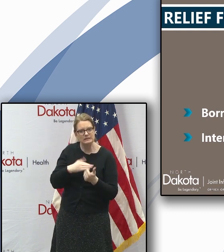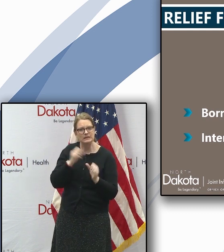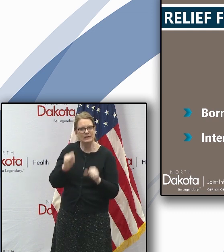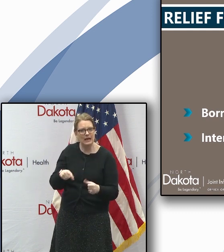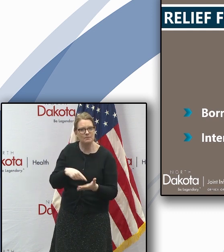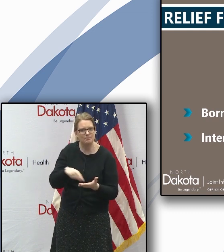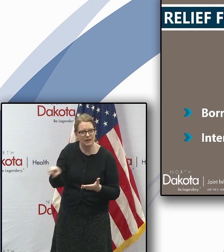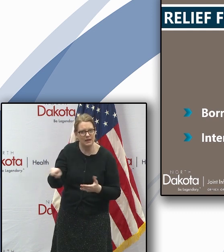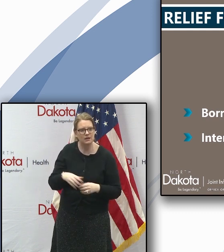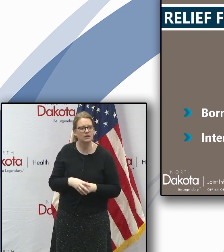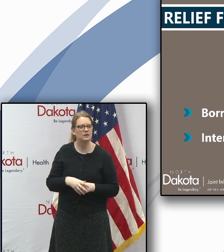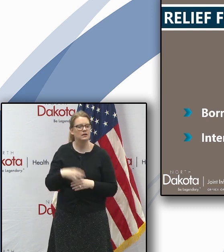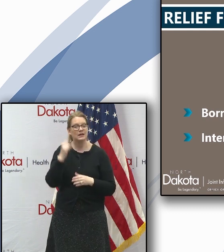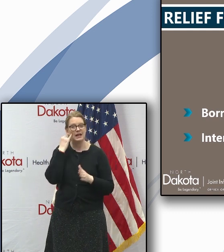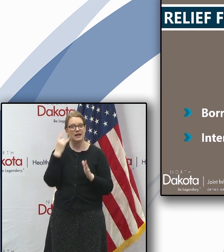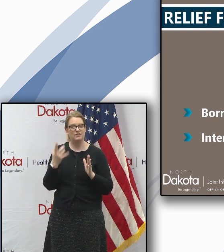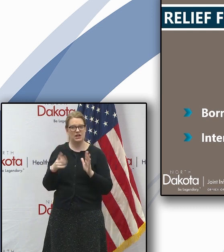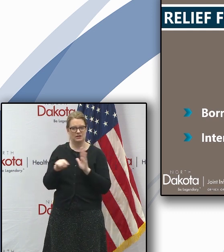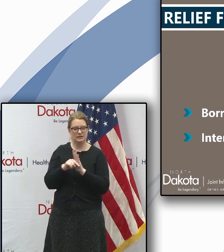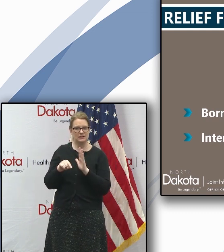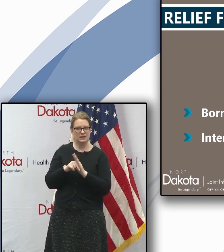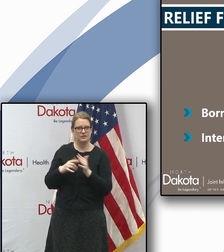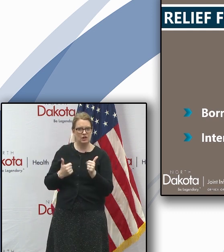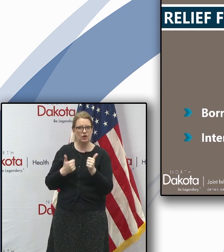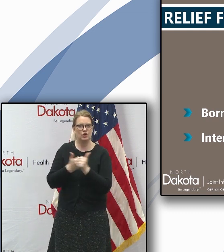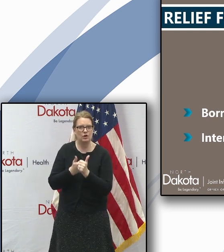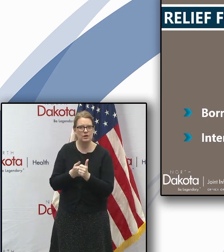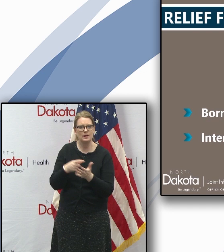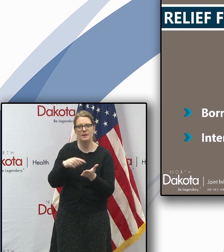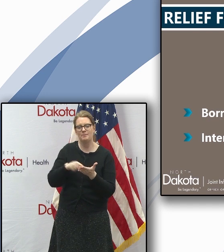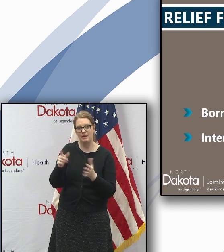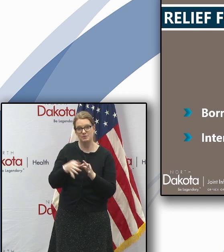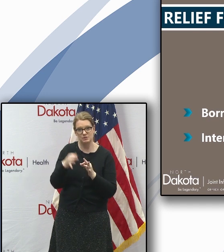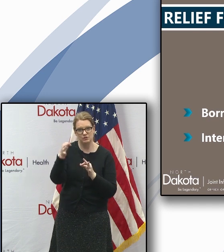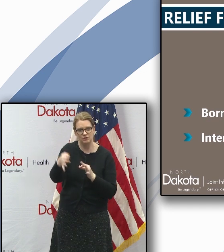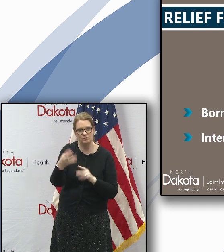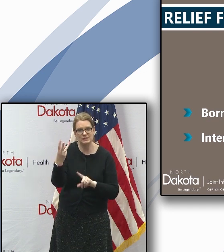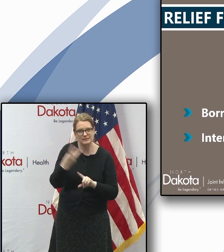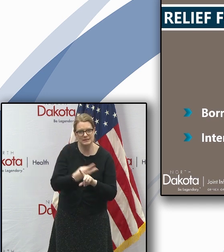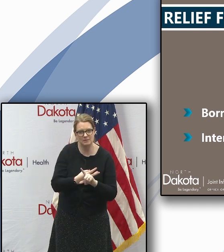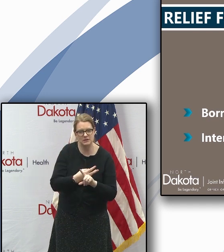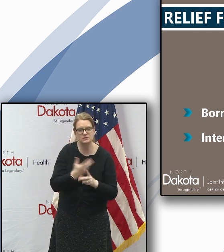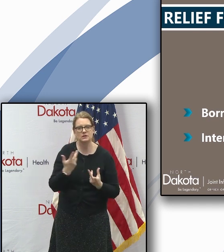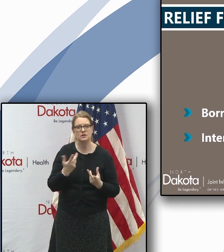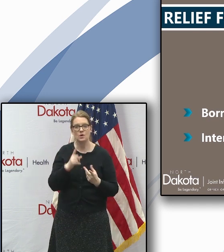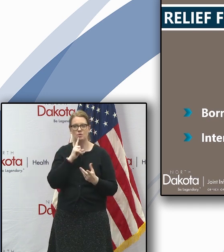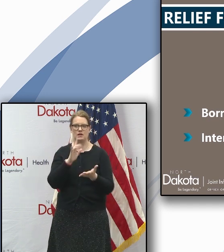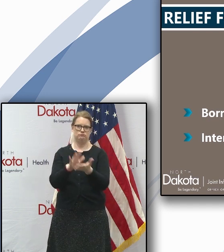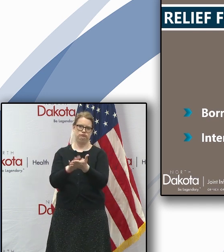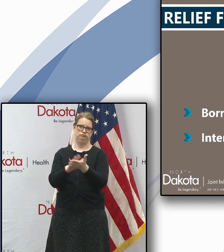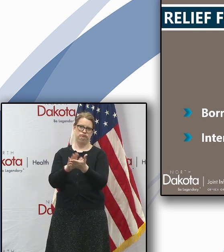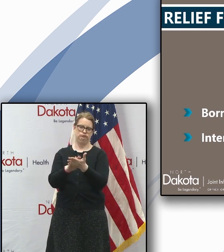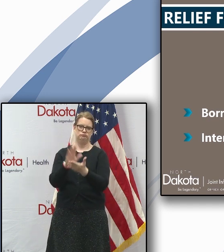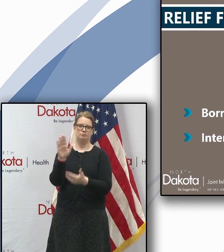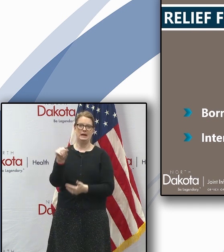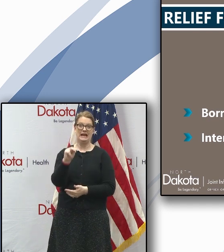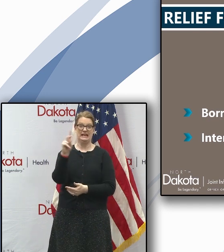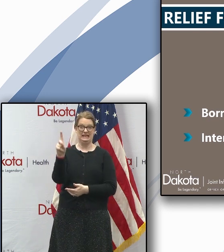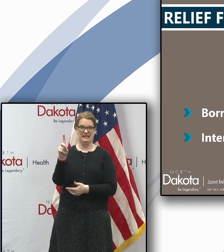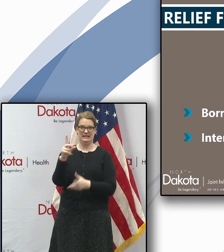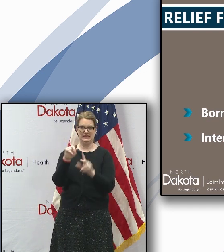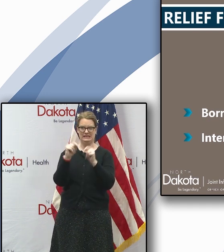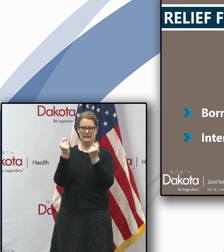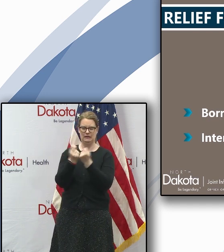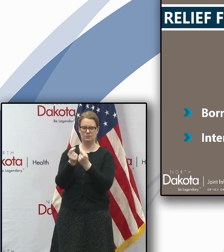of borrowers who are delinquent are being brought current their payments will be deferred for six months but again i want to give a shout out to the bnd team who's been working